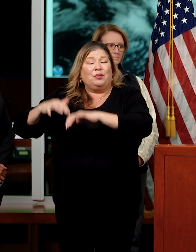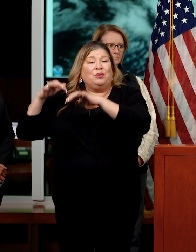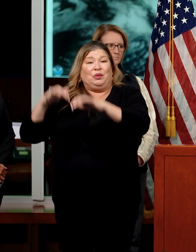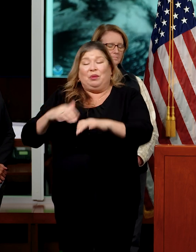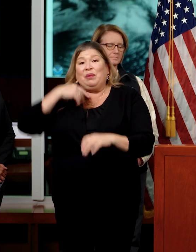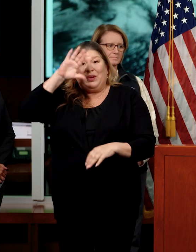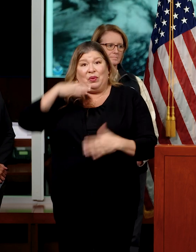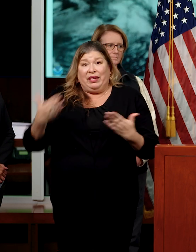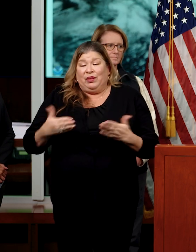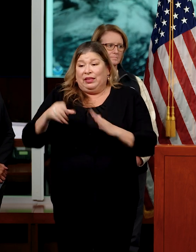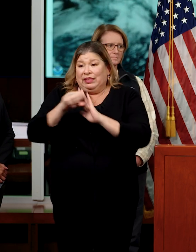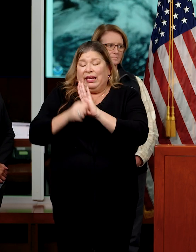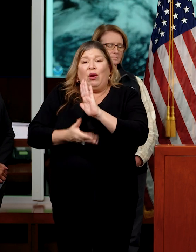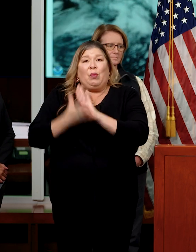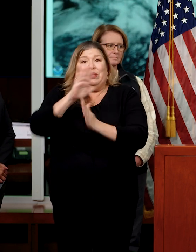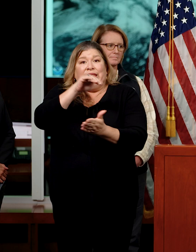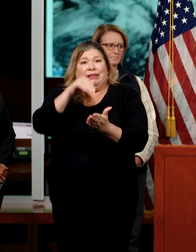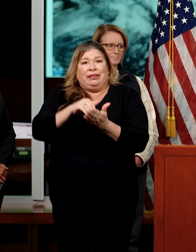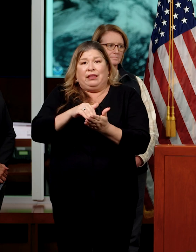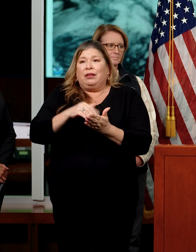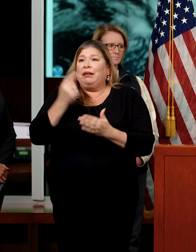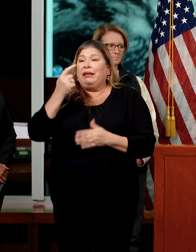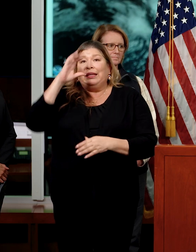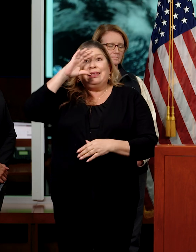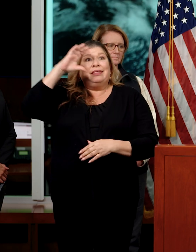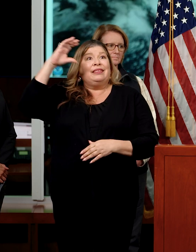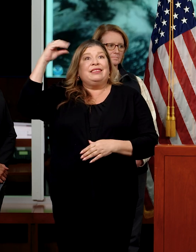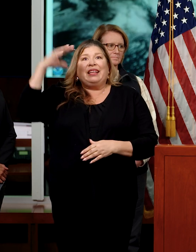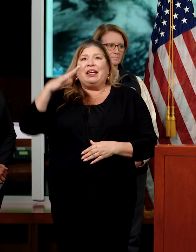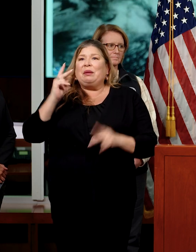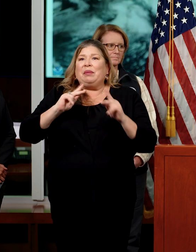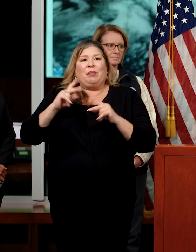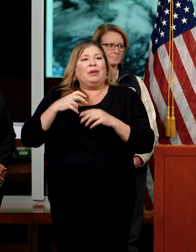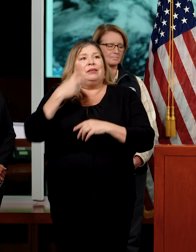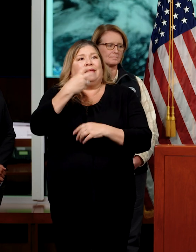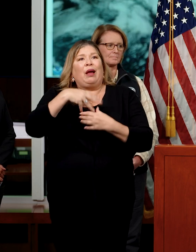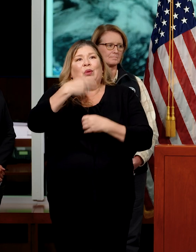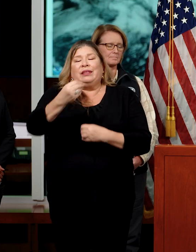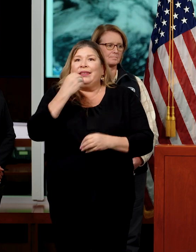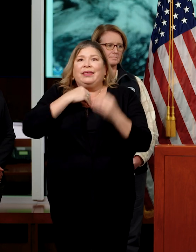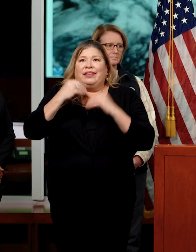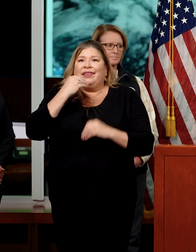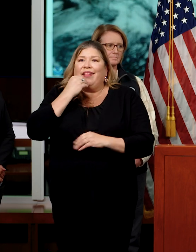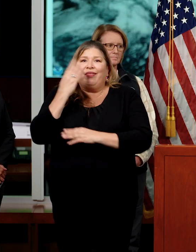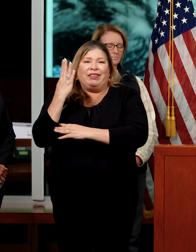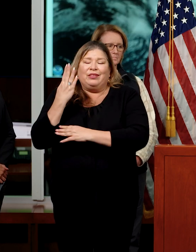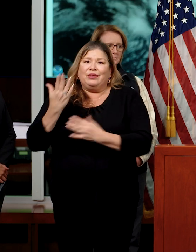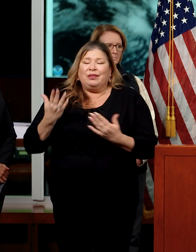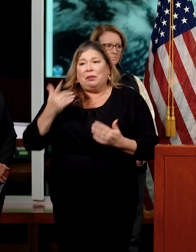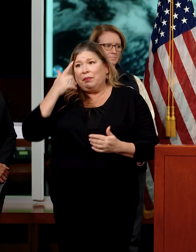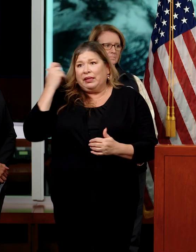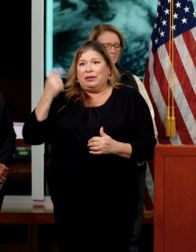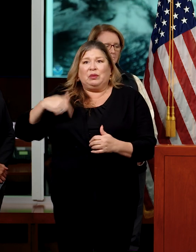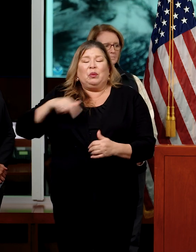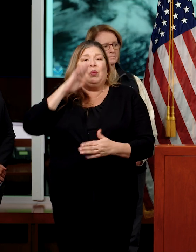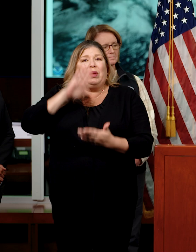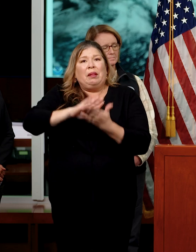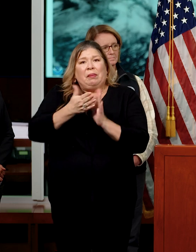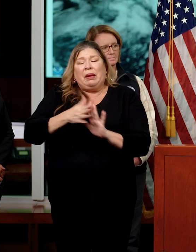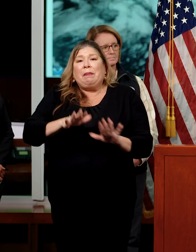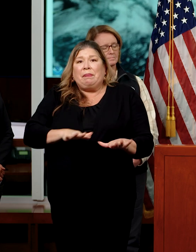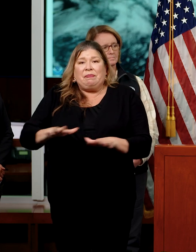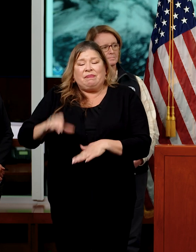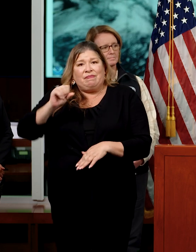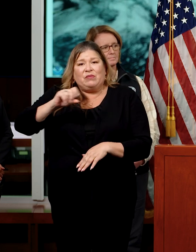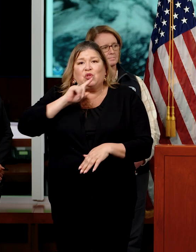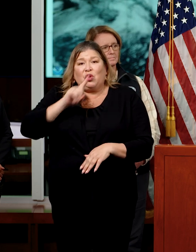here at the State Operations Center, a little bit of sun had people eating lunch outside. So people will become complacent, but